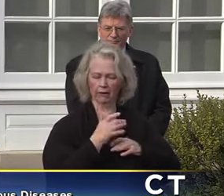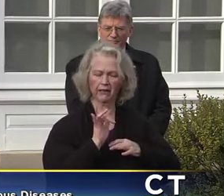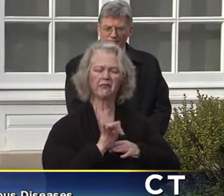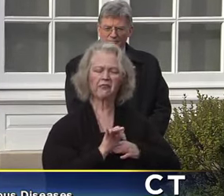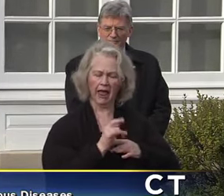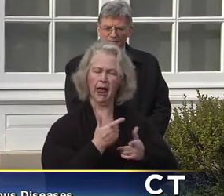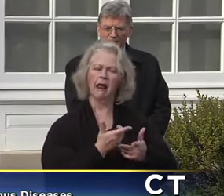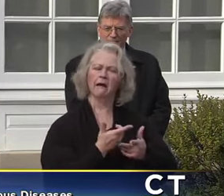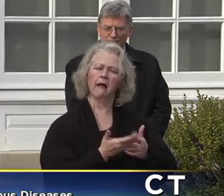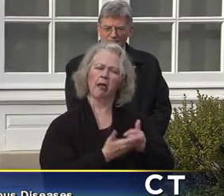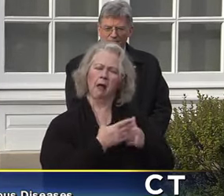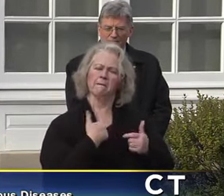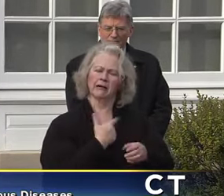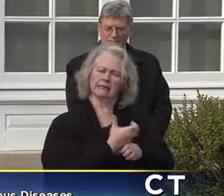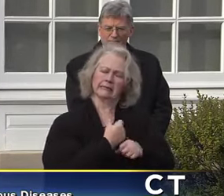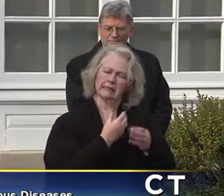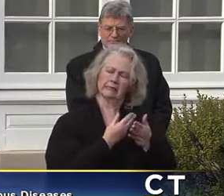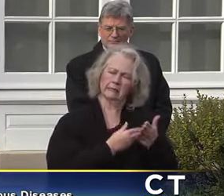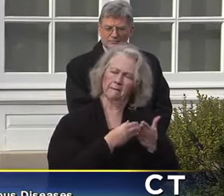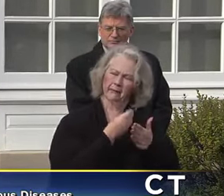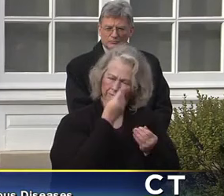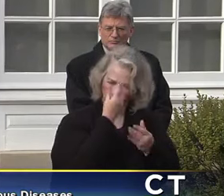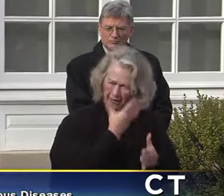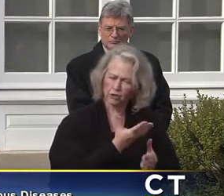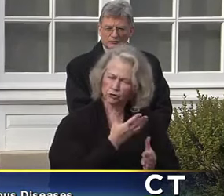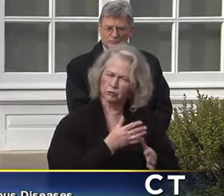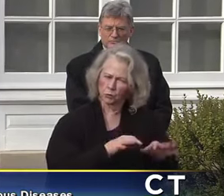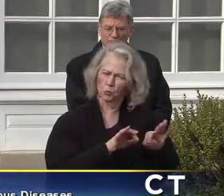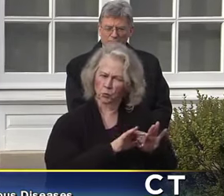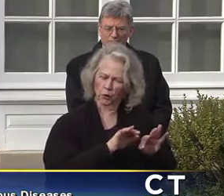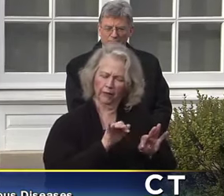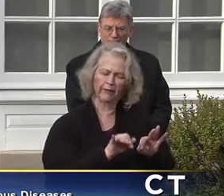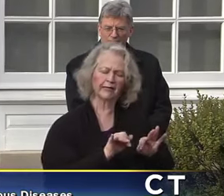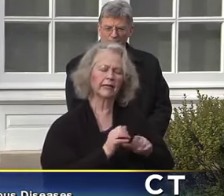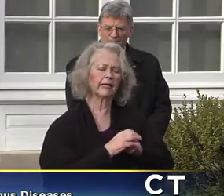with some useful information. But it's important to remember